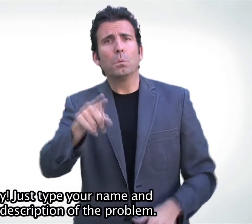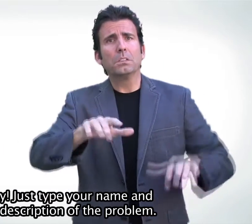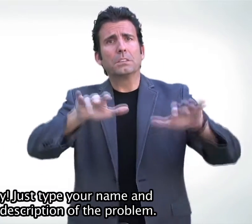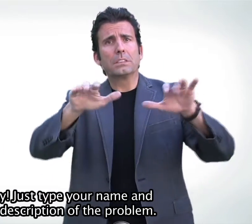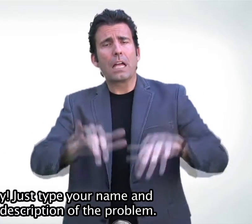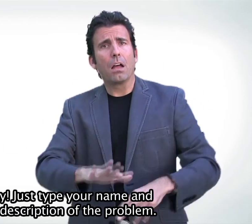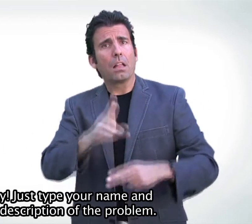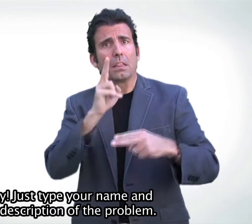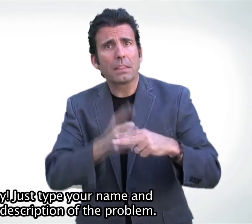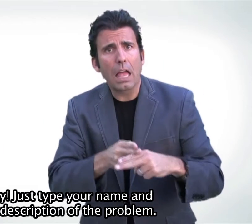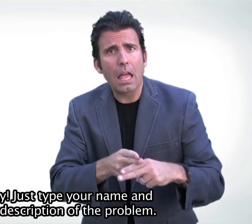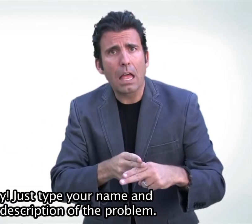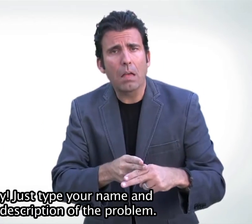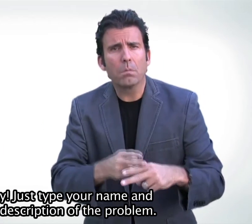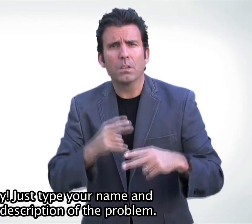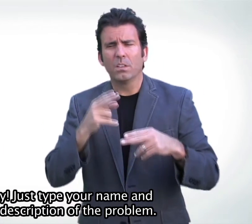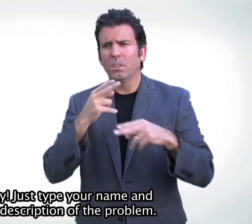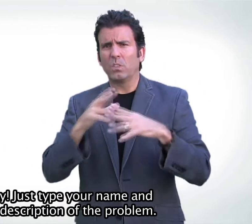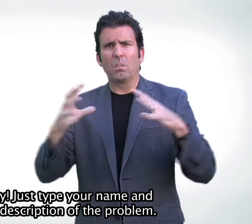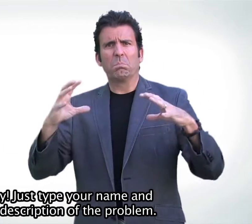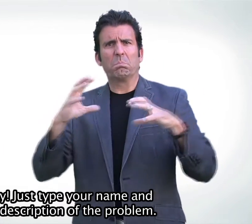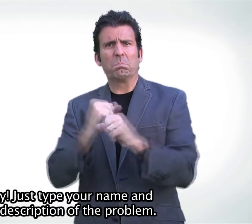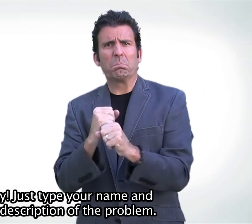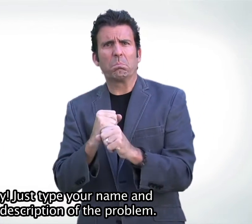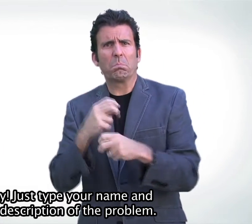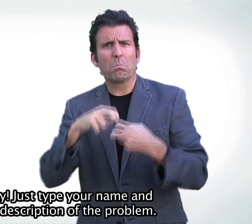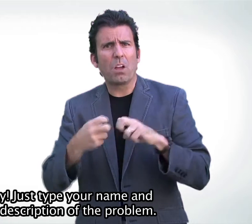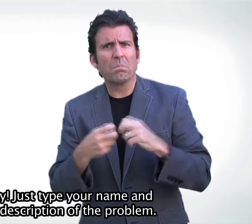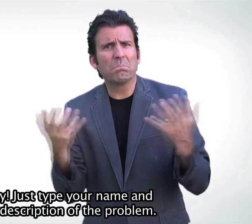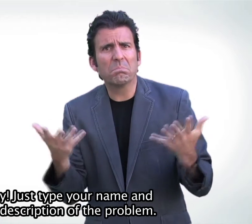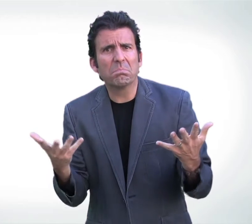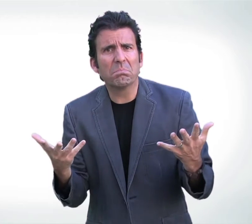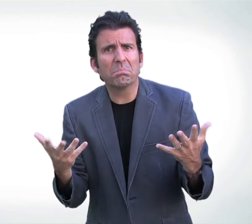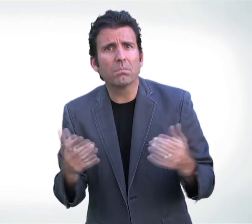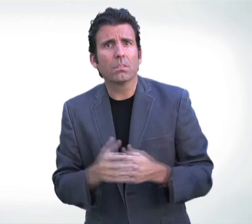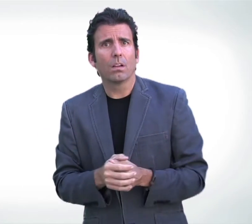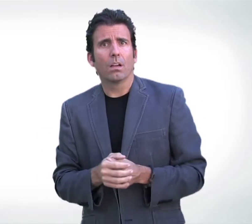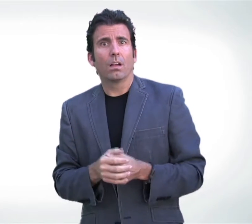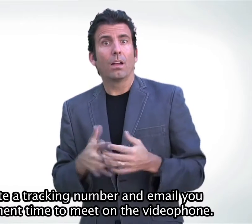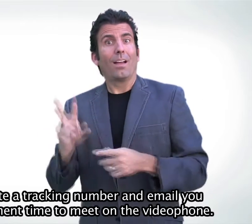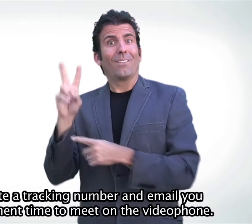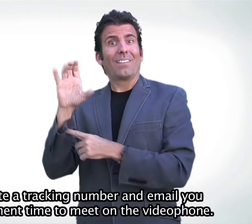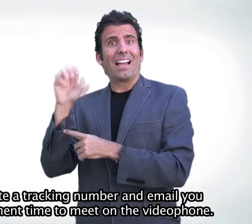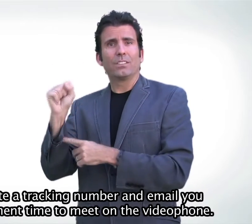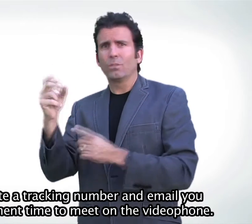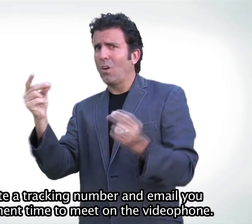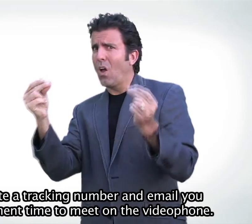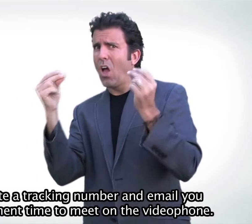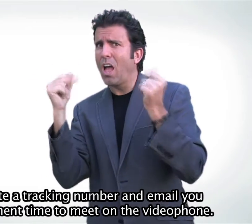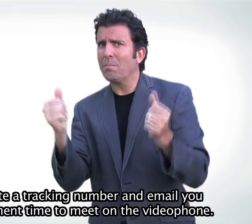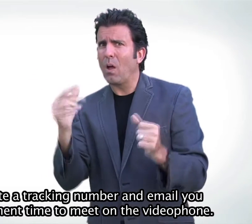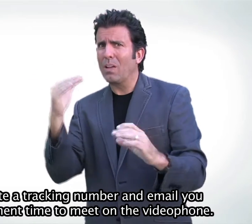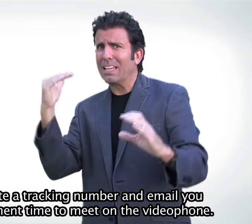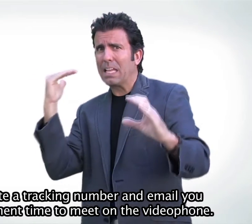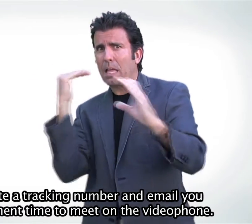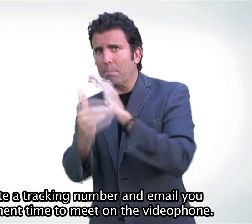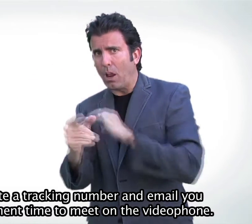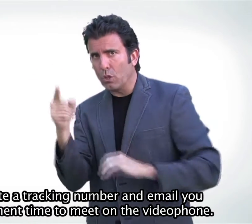It's easy! Just type your name and a brief description of the problem, and VCS will generate a